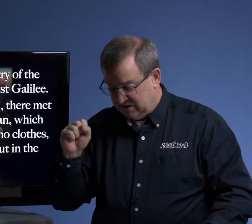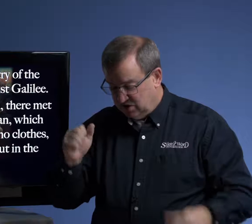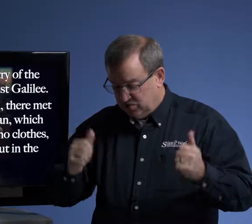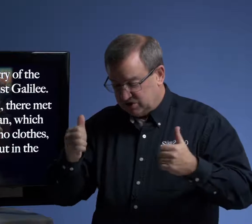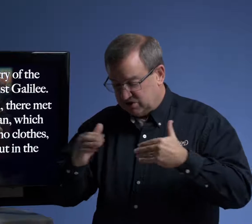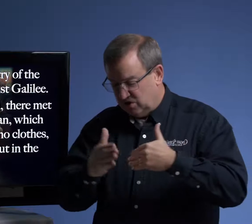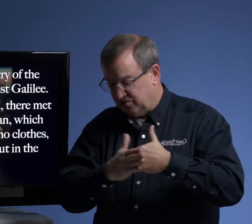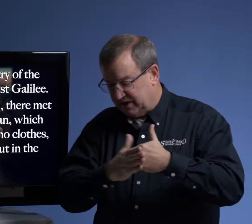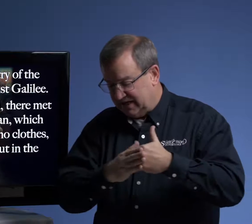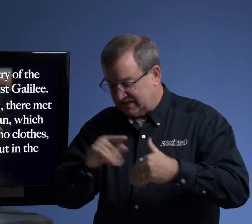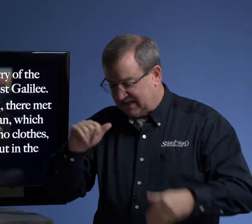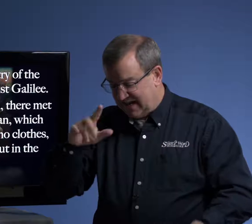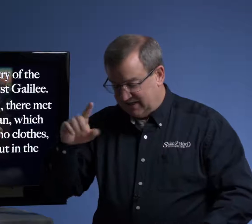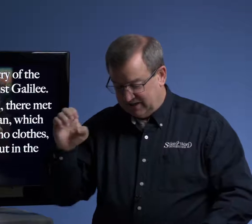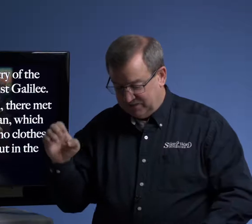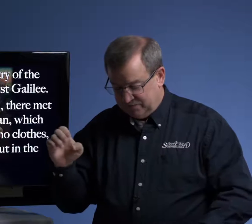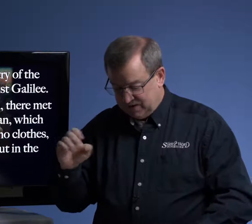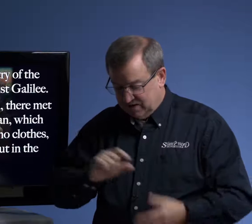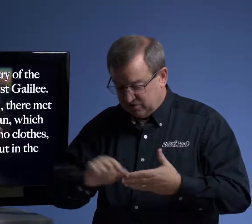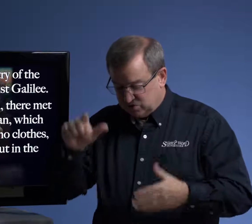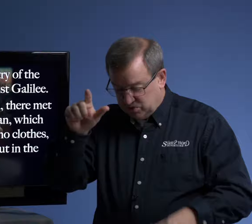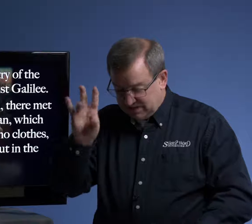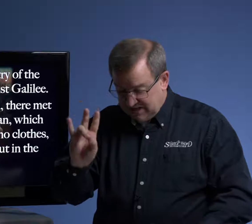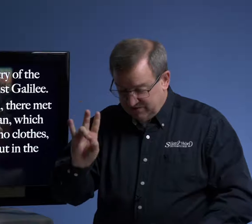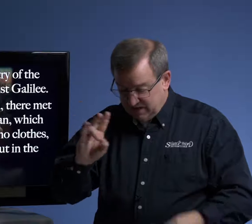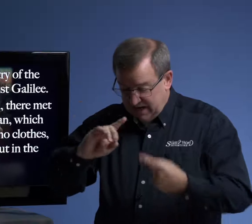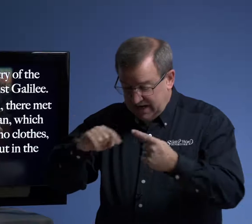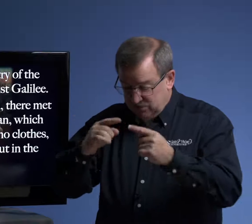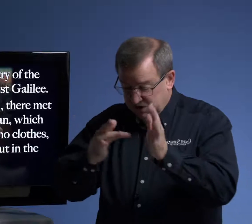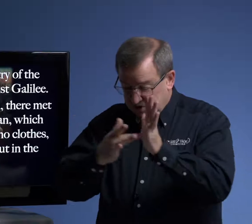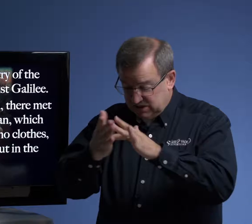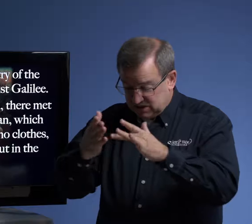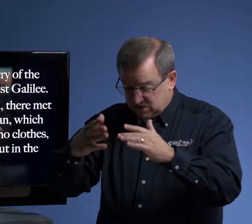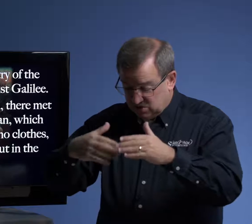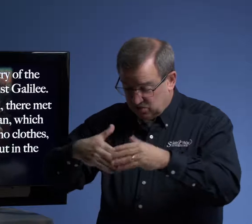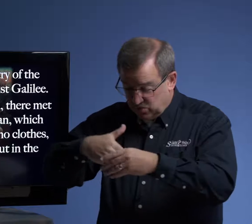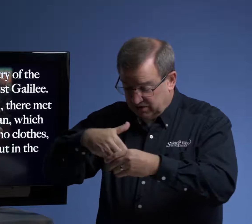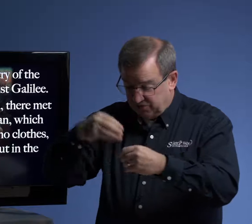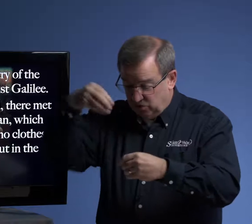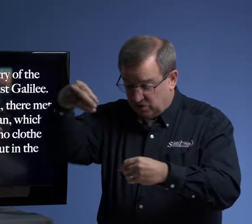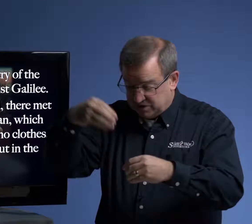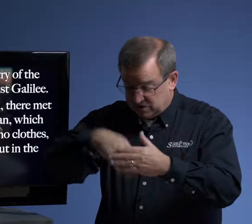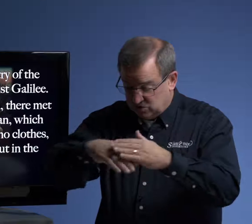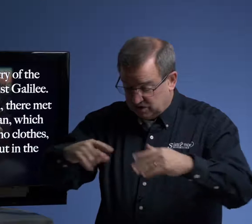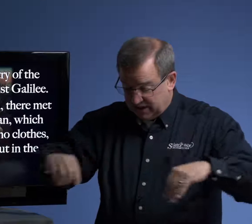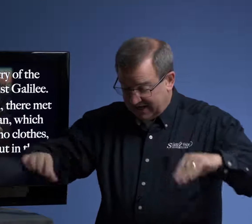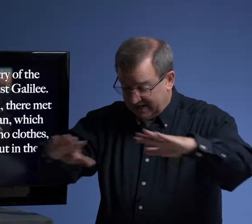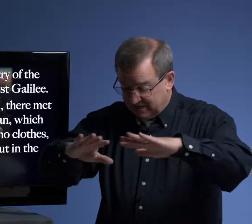which is over against Galilee. Verse 27. And when Jesus went forth to the land,